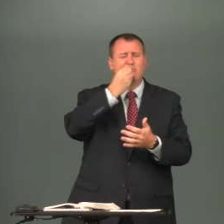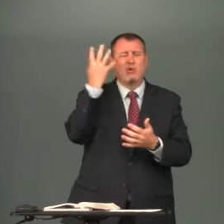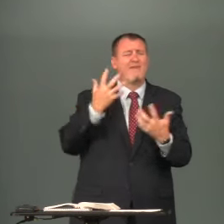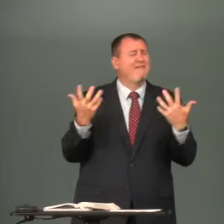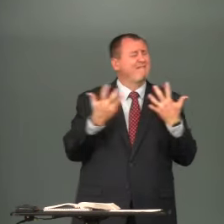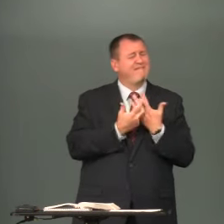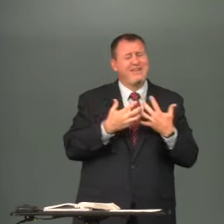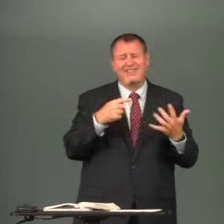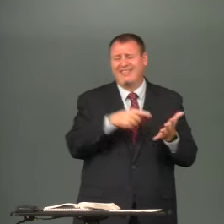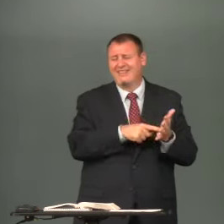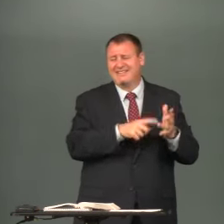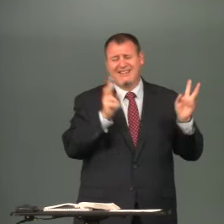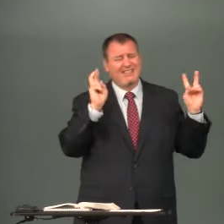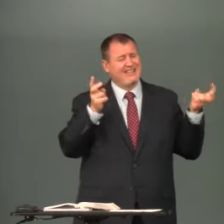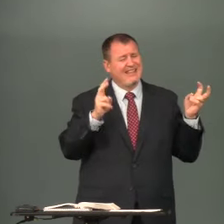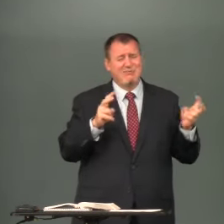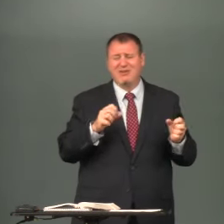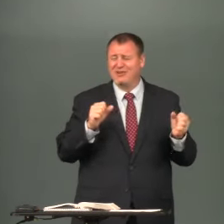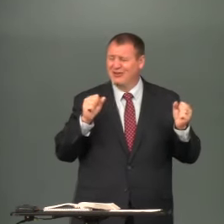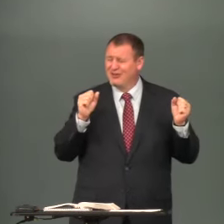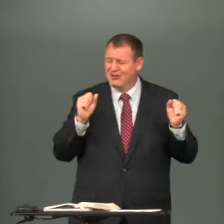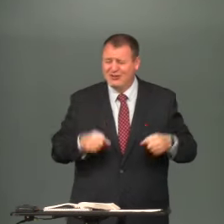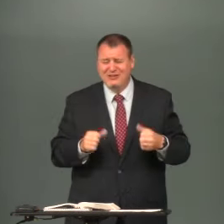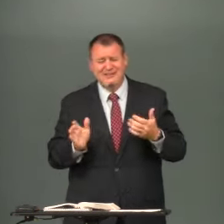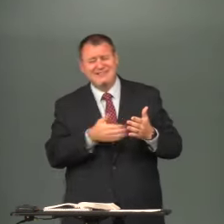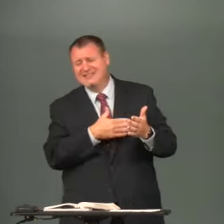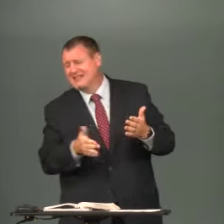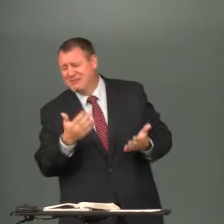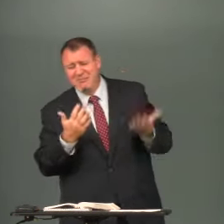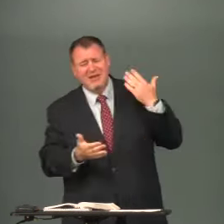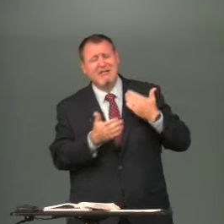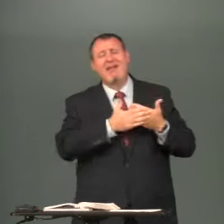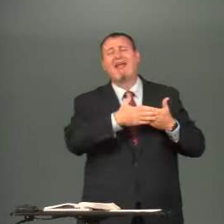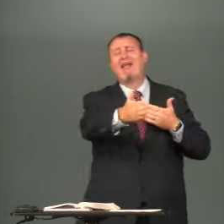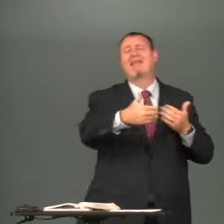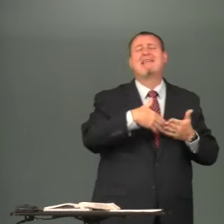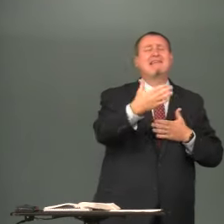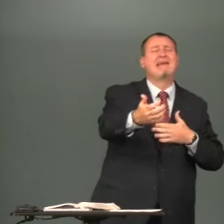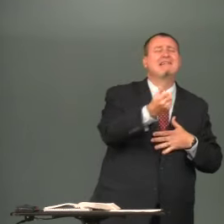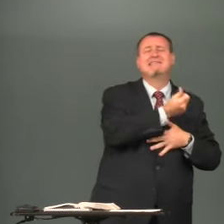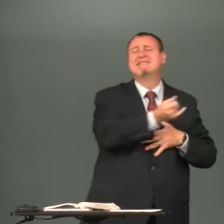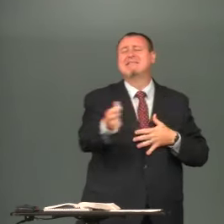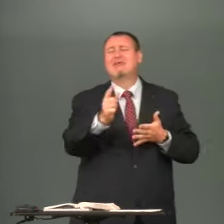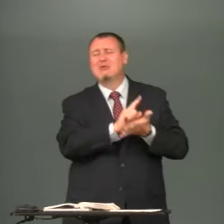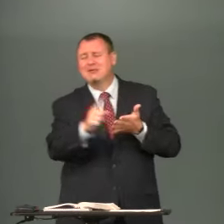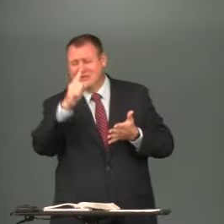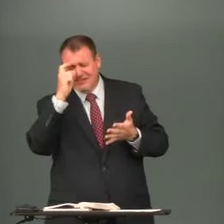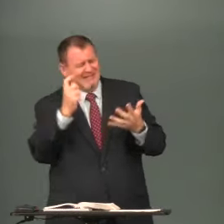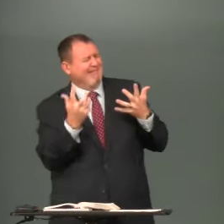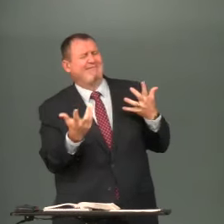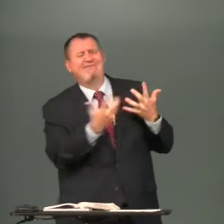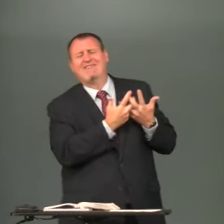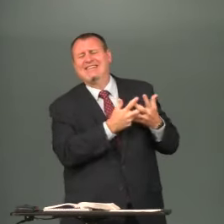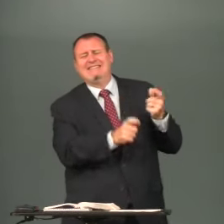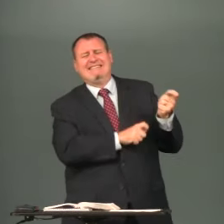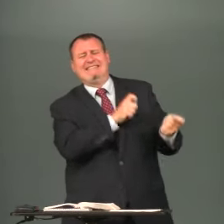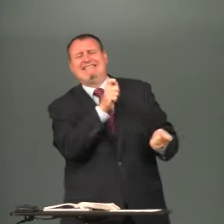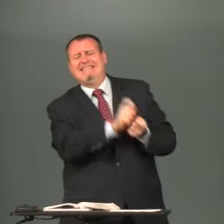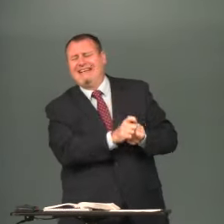christine the beautiful conformity and fit with you that was so beautiful to see this morning lord i